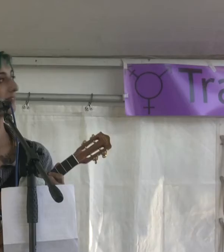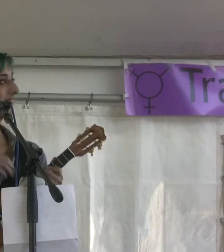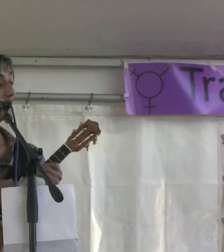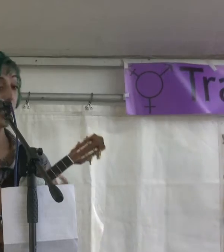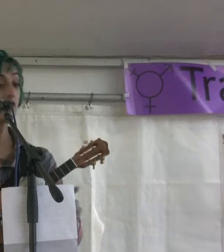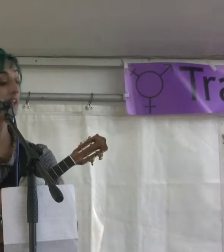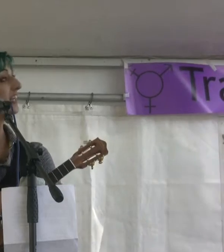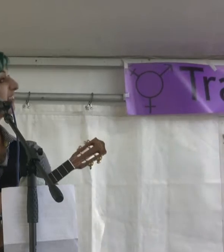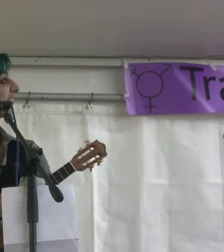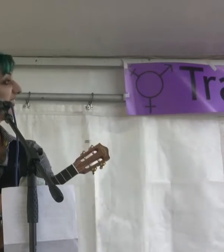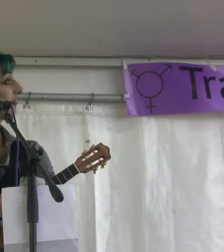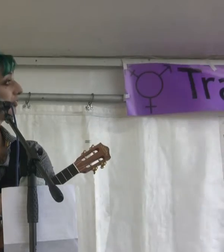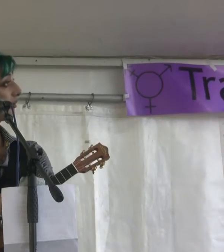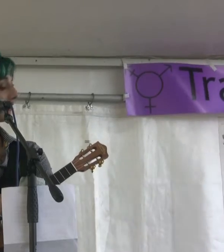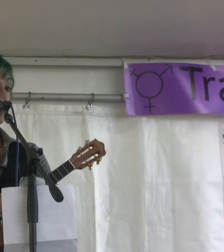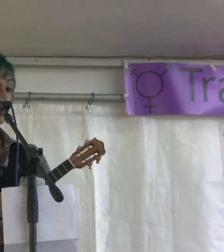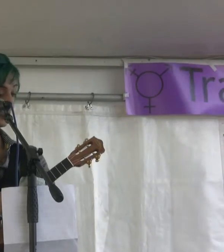I've got the lyrics for you for the look.